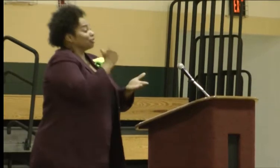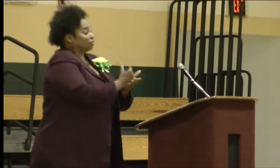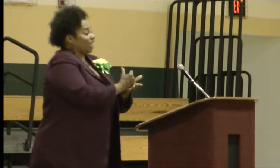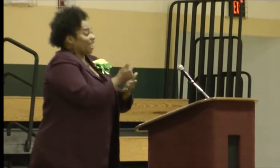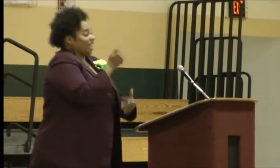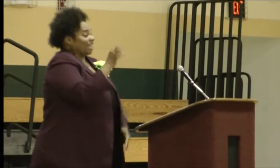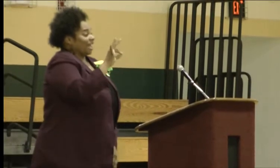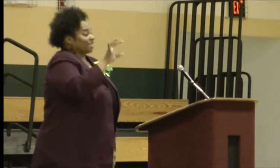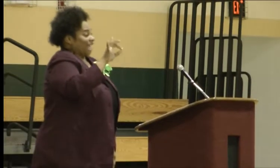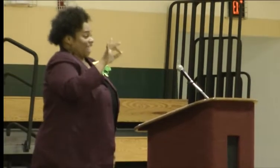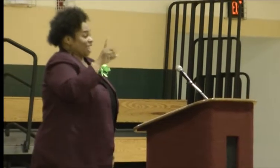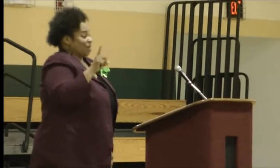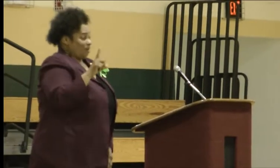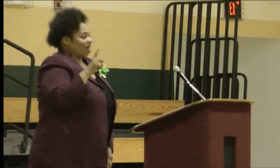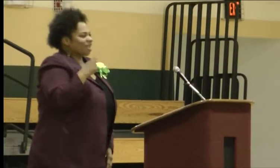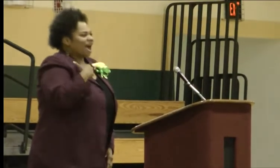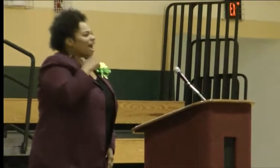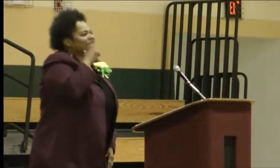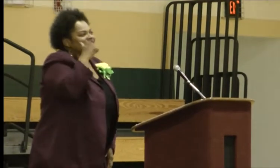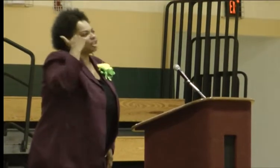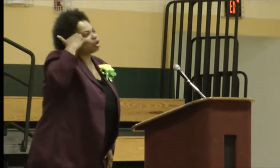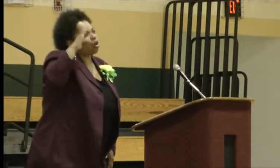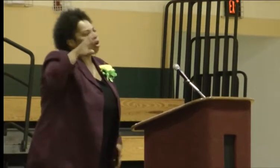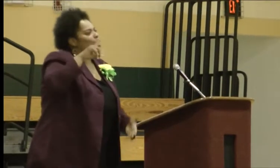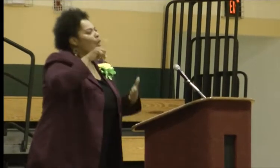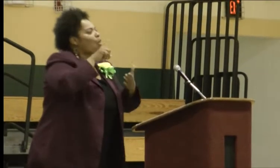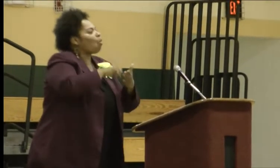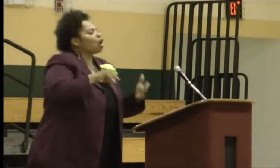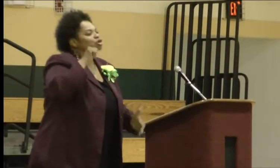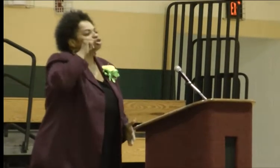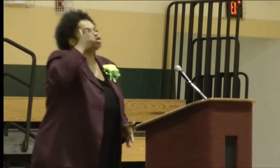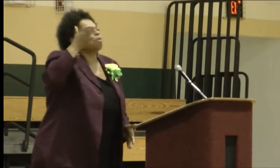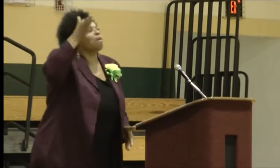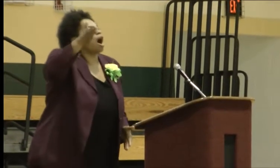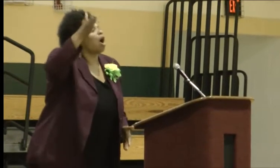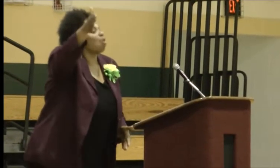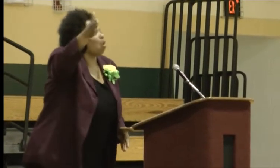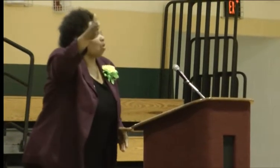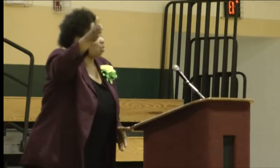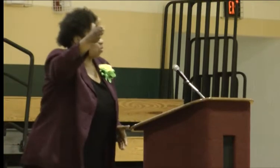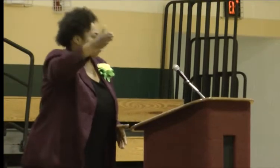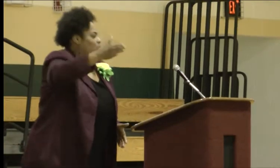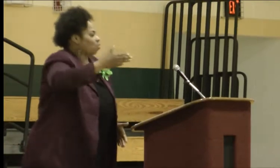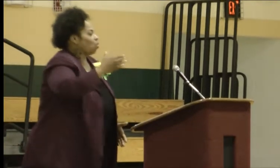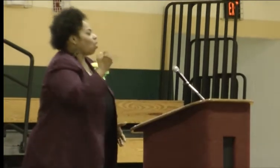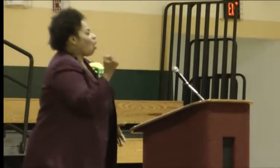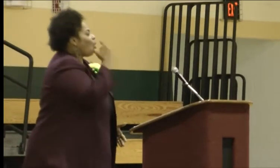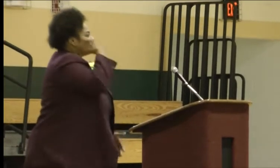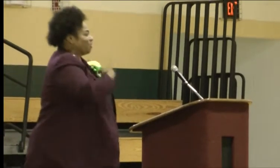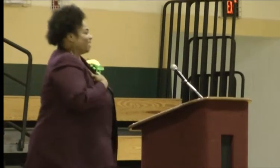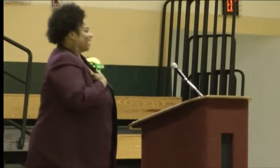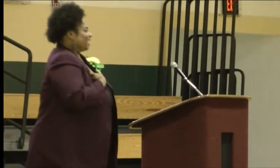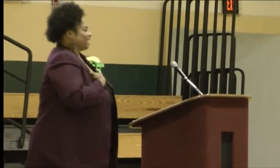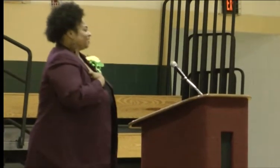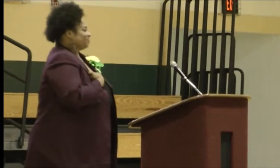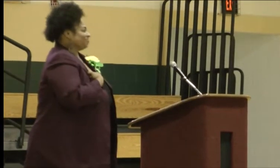I'm actually getting a little teary out of myself because I graduated back in 1981, and I did not know what tomorrow helped me.